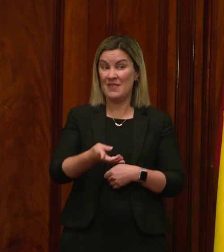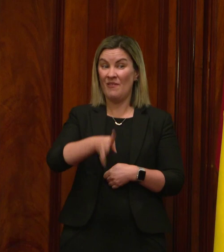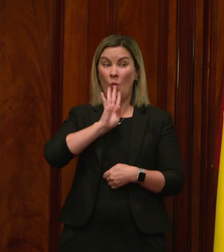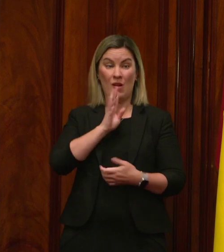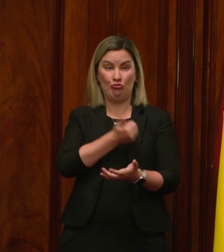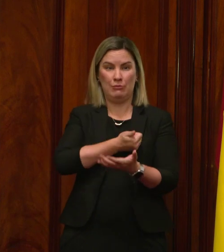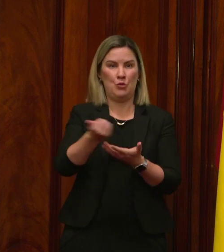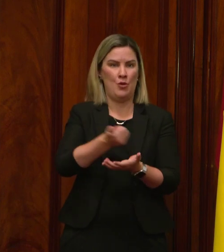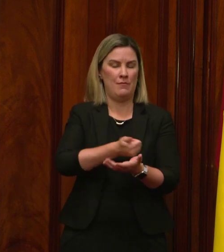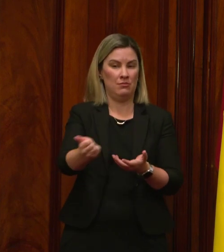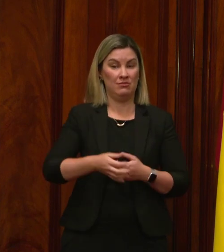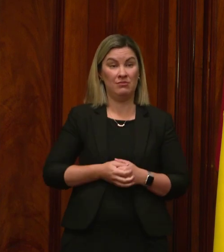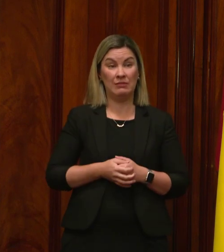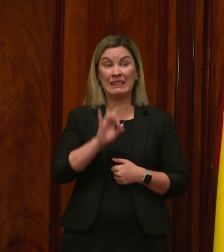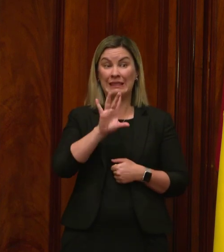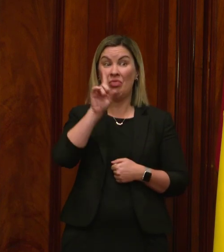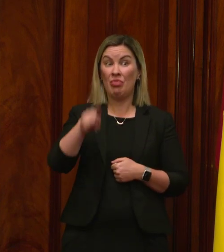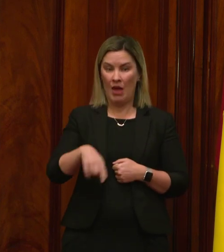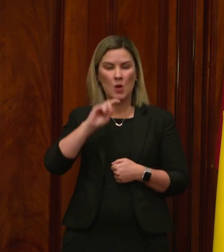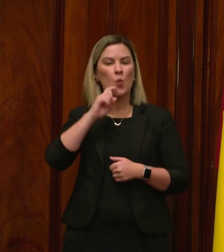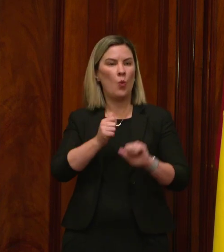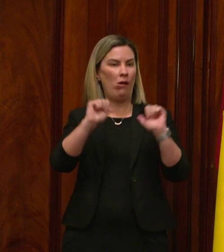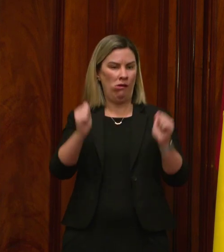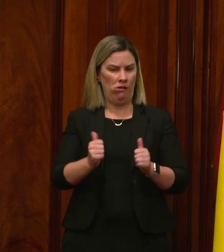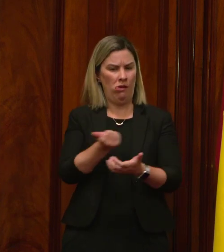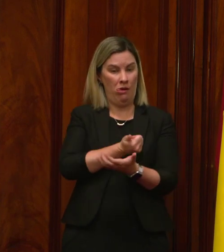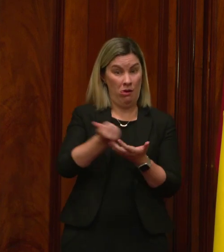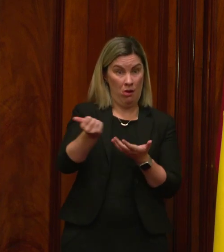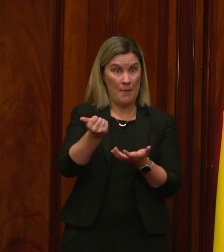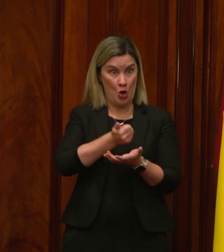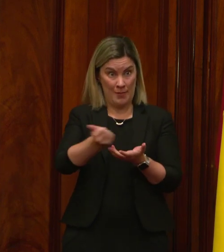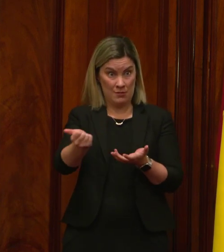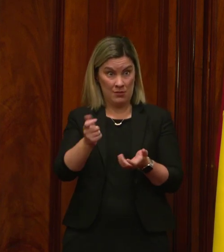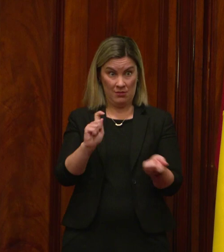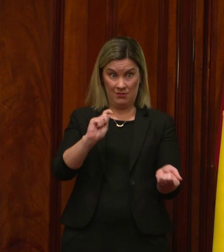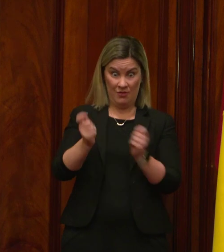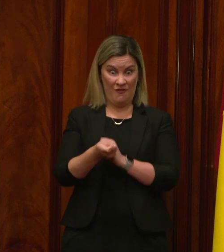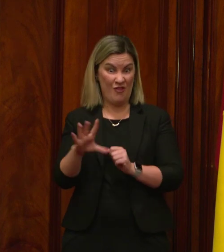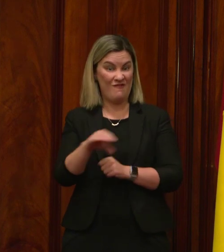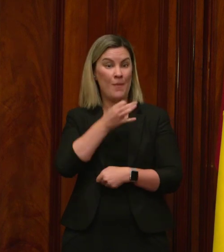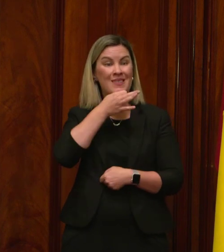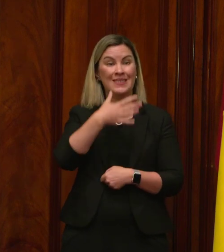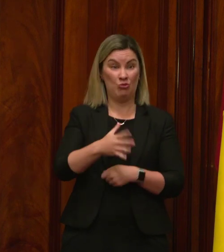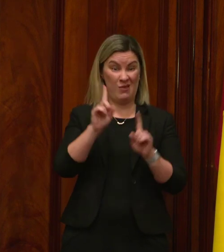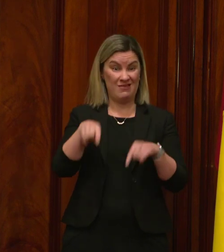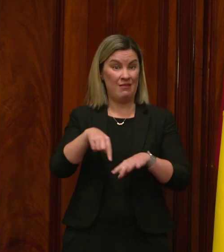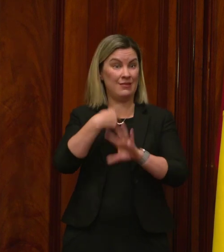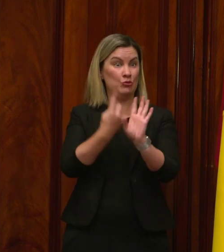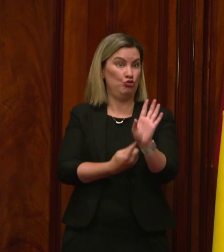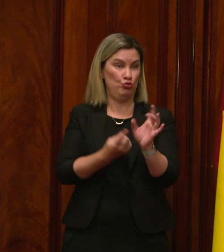,000 temporary teaching positions expected to be converted to permanent positions by the start of the next school year.